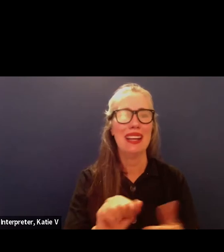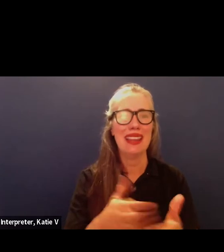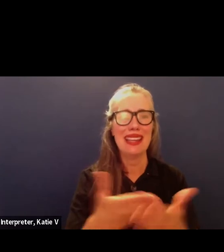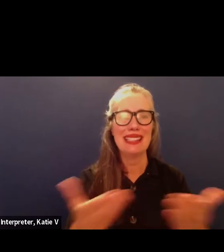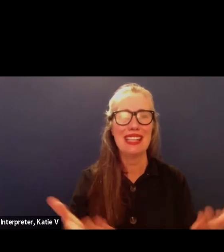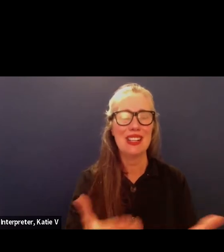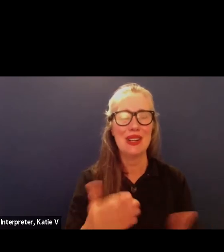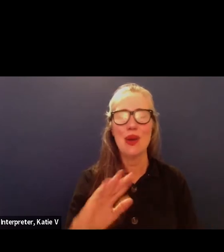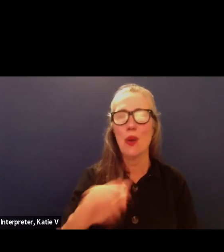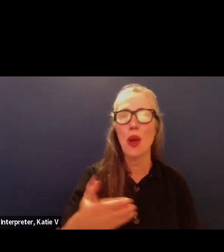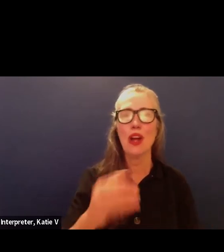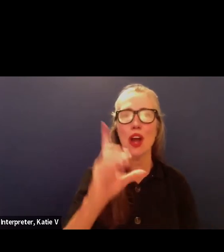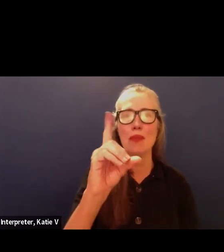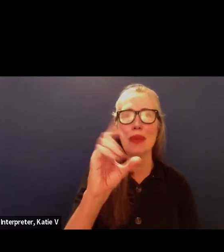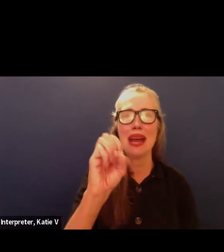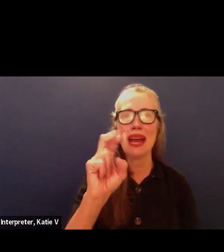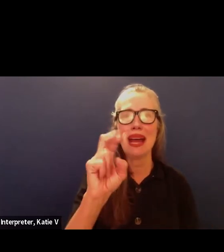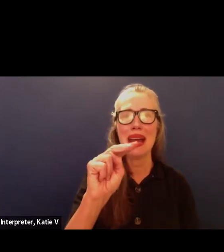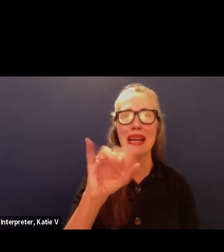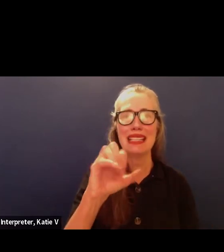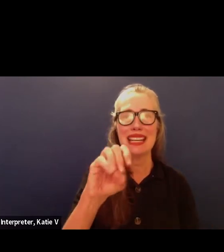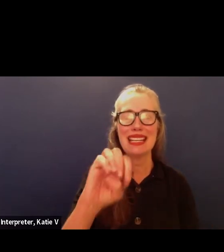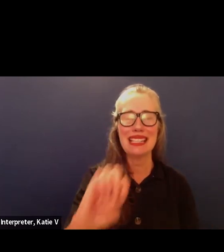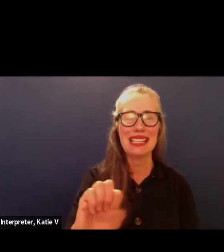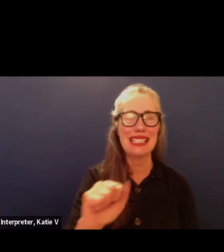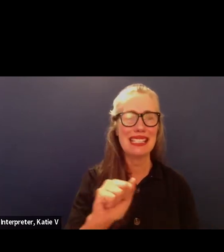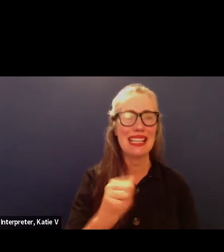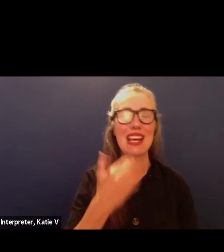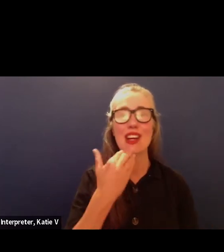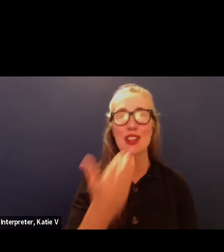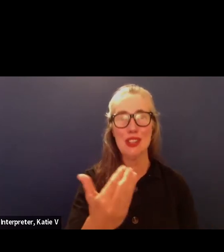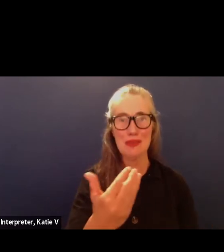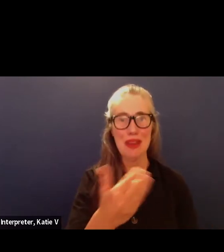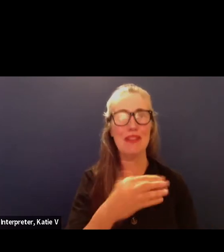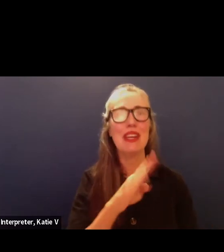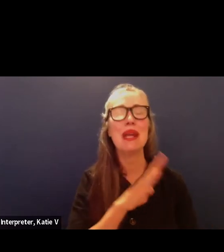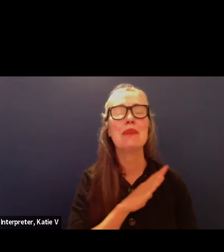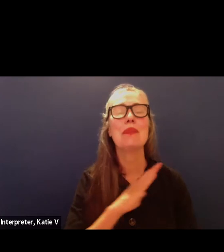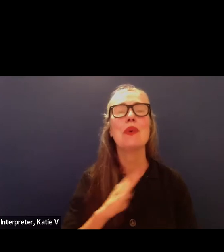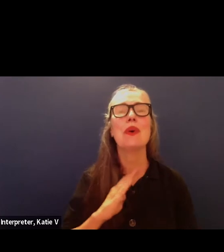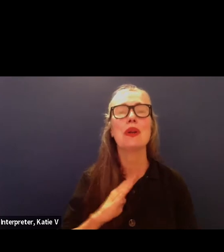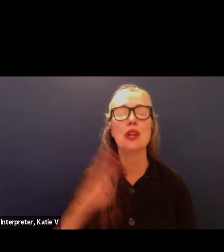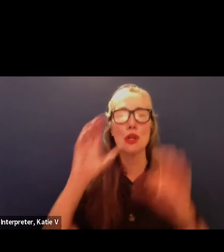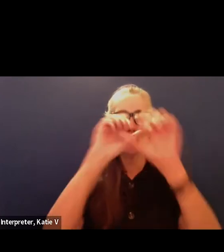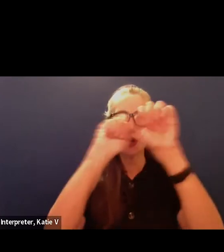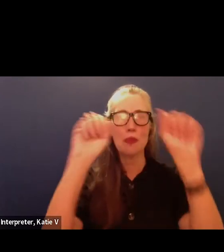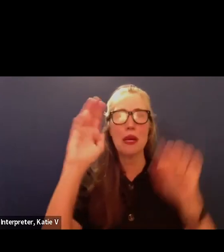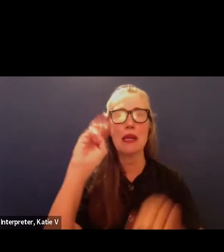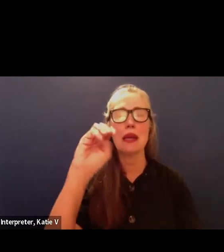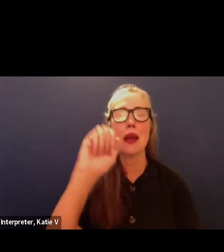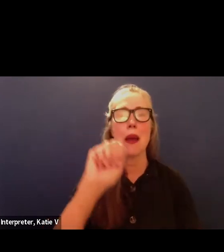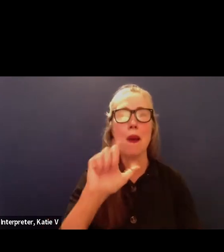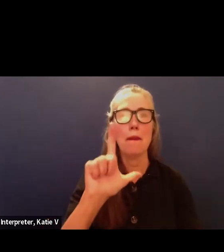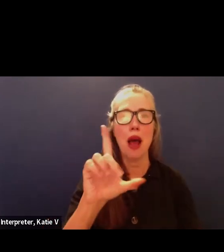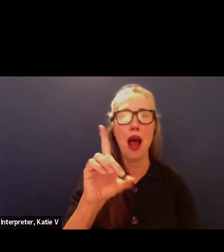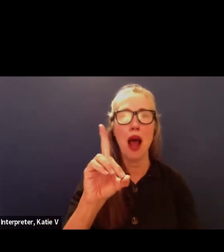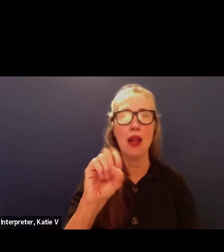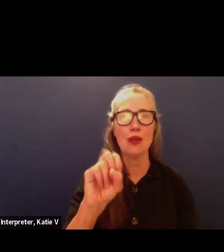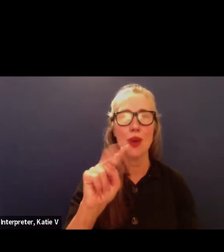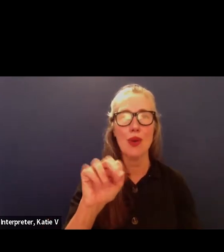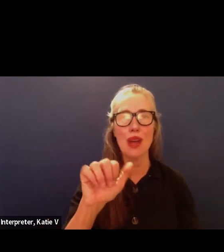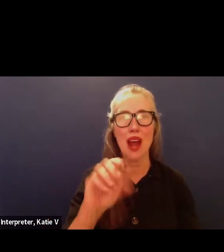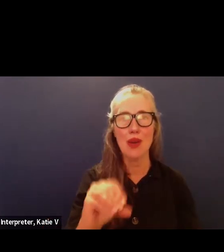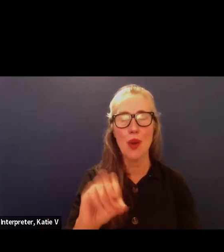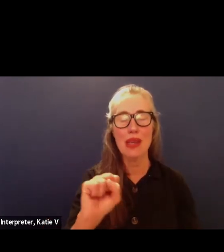thank you good evening members of the board superintendent maldonado and santa barbara community as a